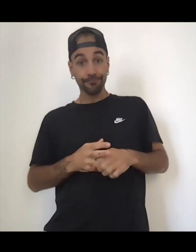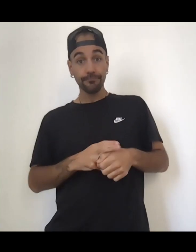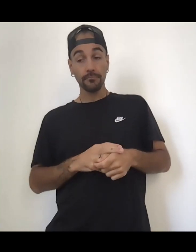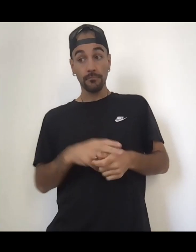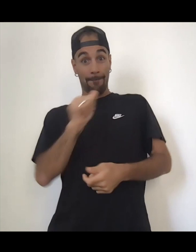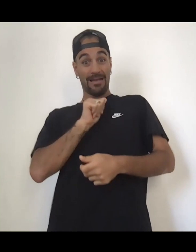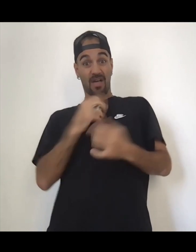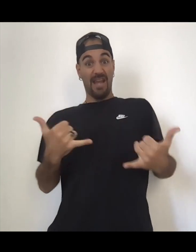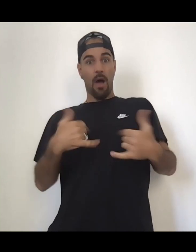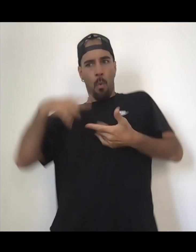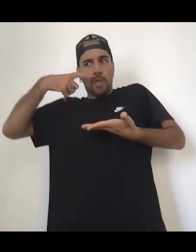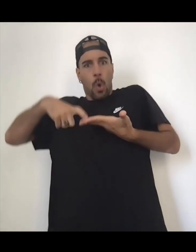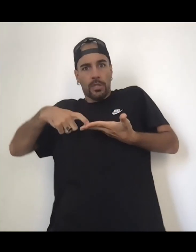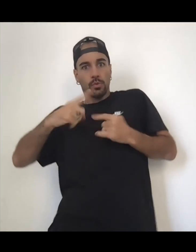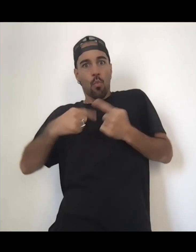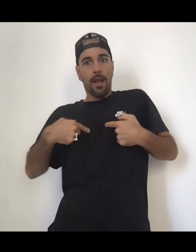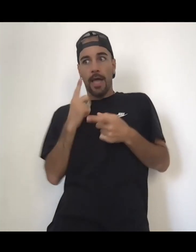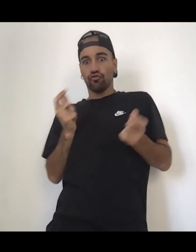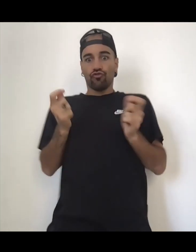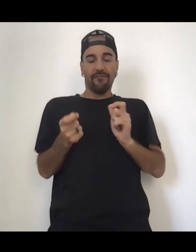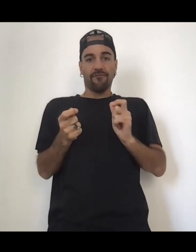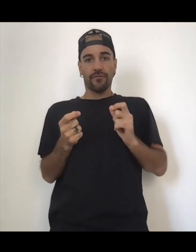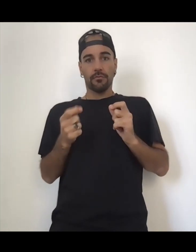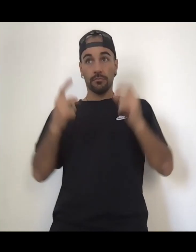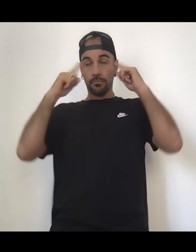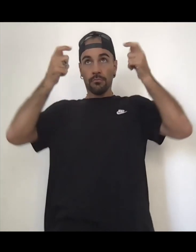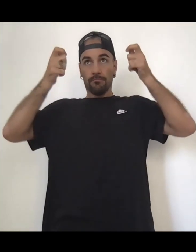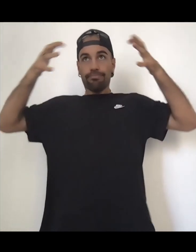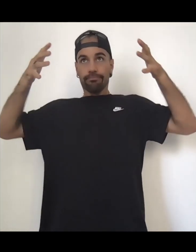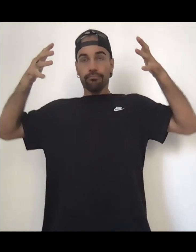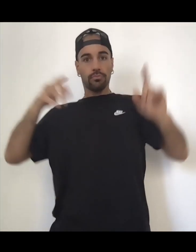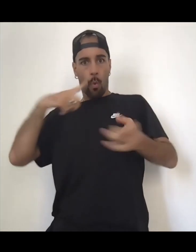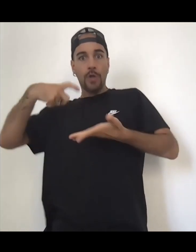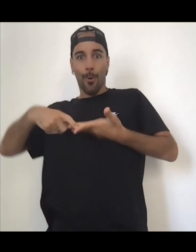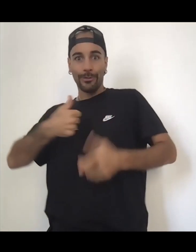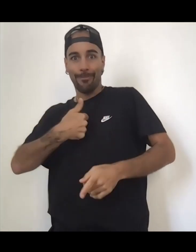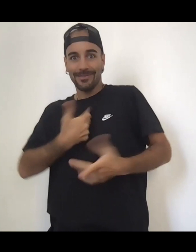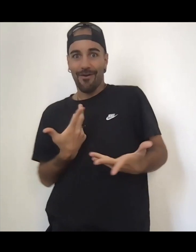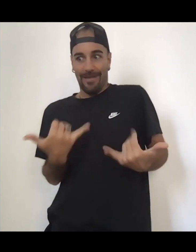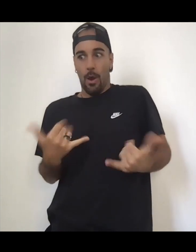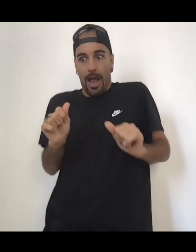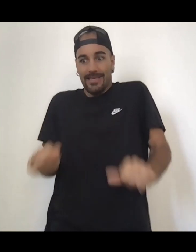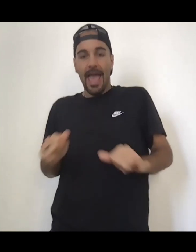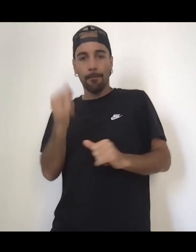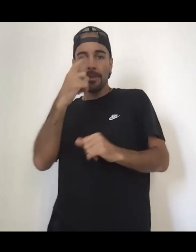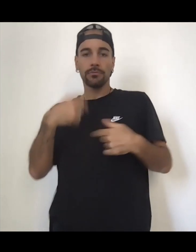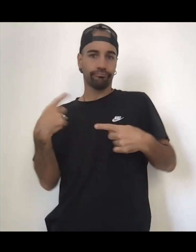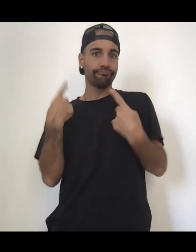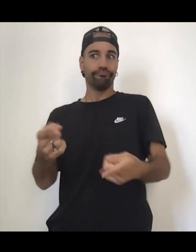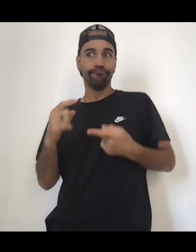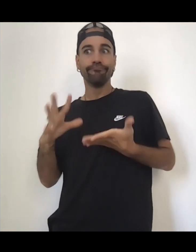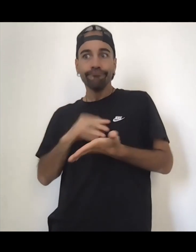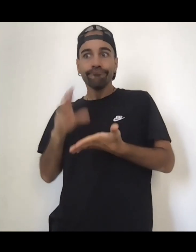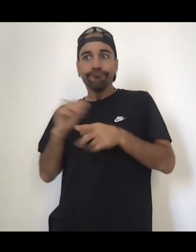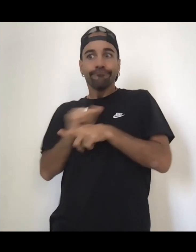into a new consciousness, I can, I notice it. So like you will, after you dig all of that up and rip it all up,